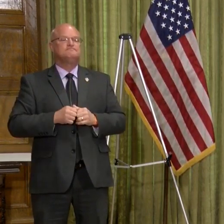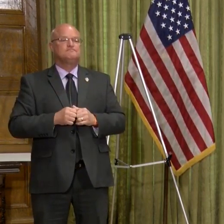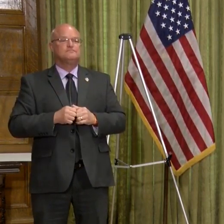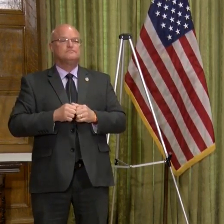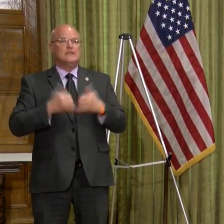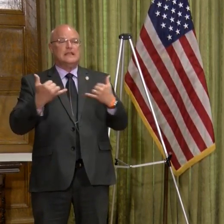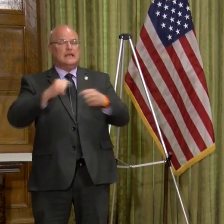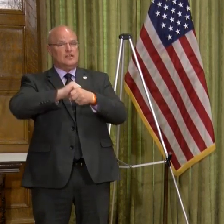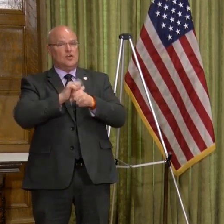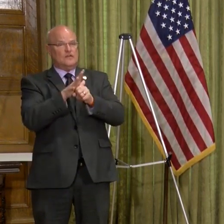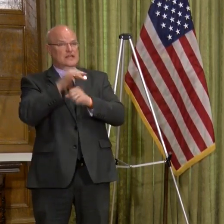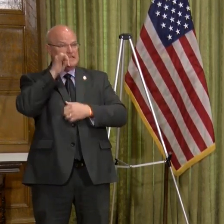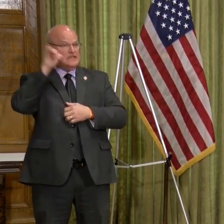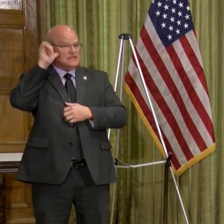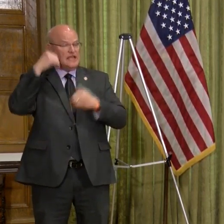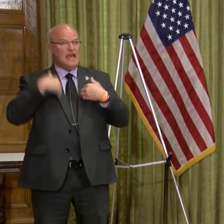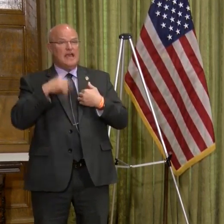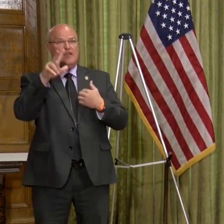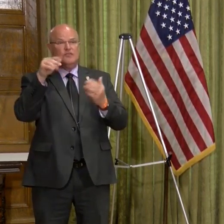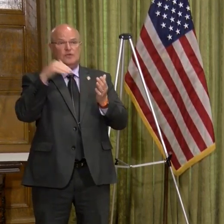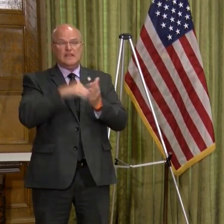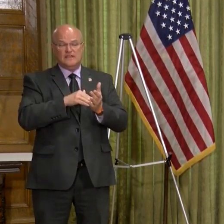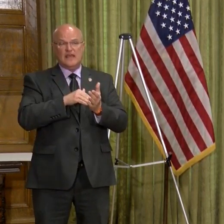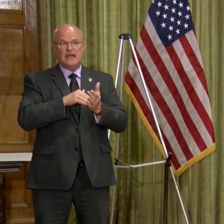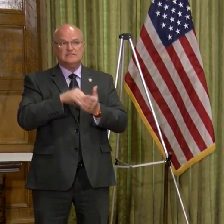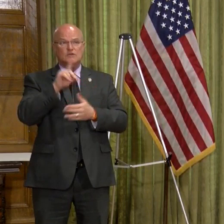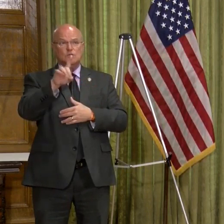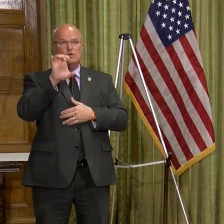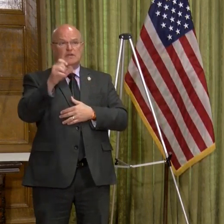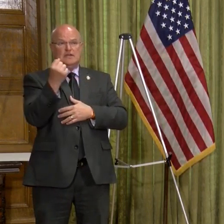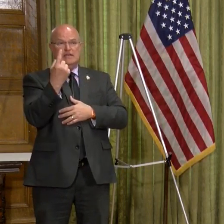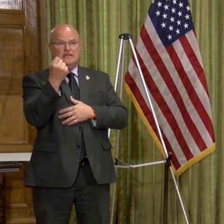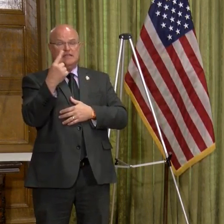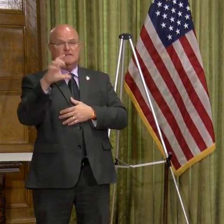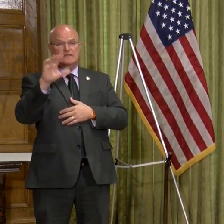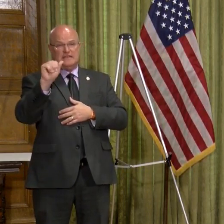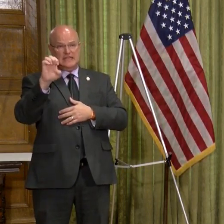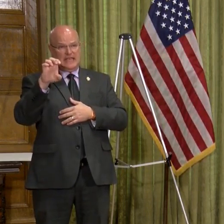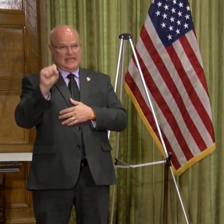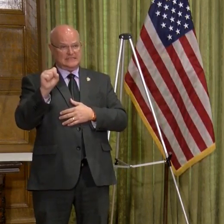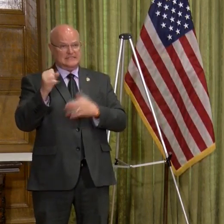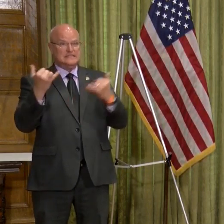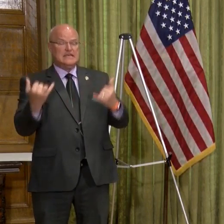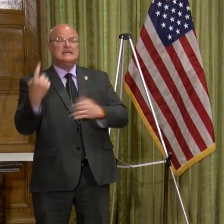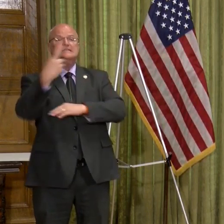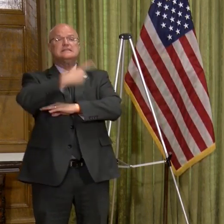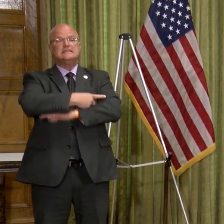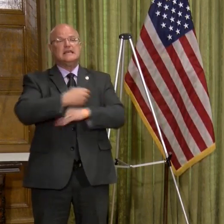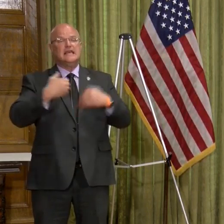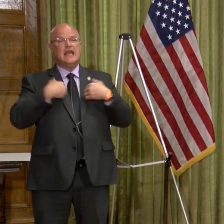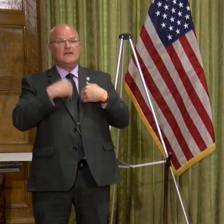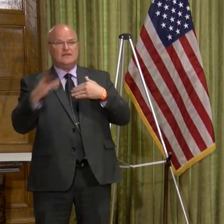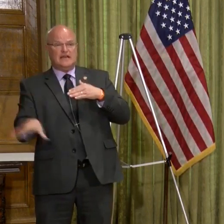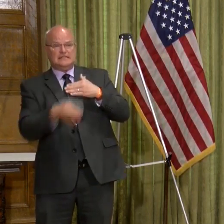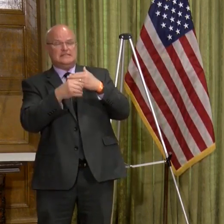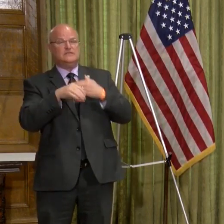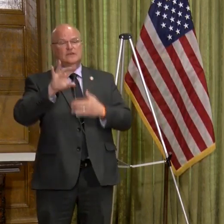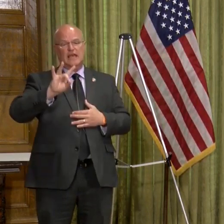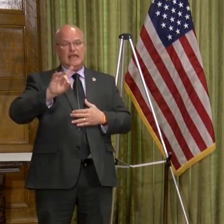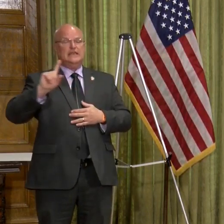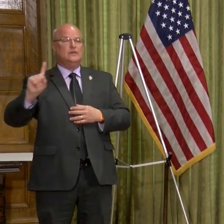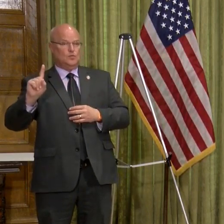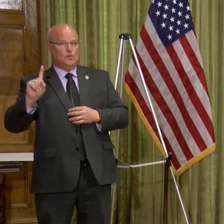of COVID-19, yesterday we had 3,111 cases. Today, there is an additional 81